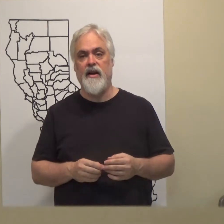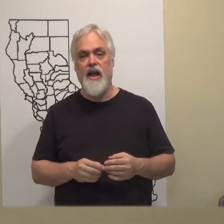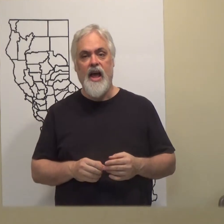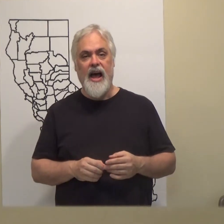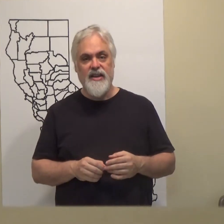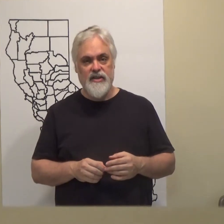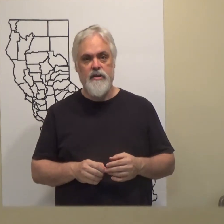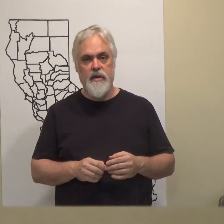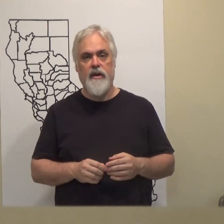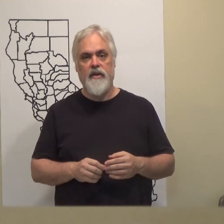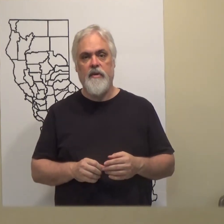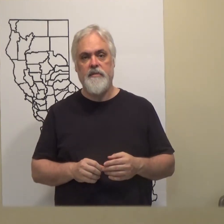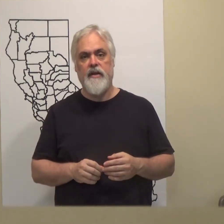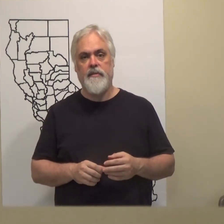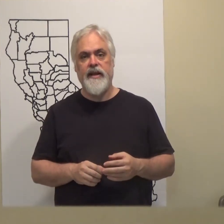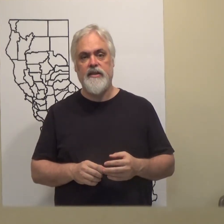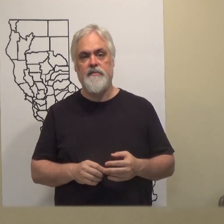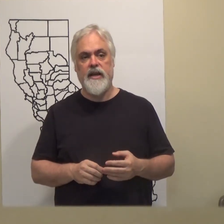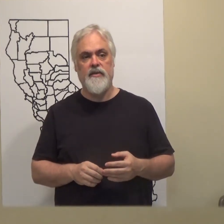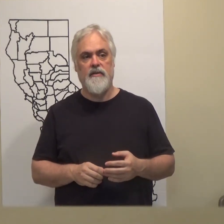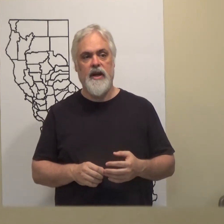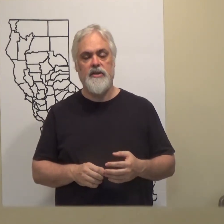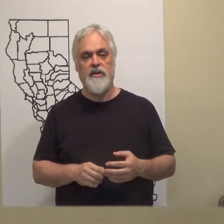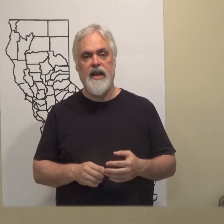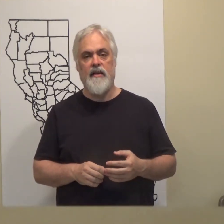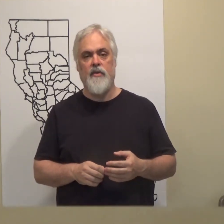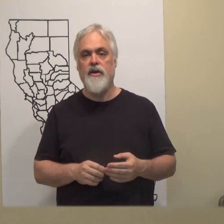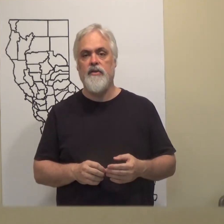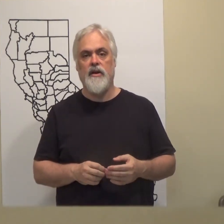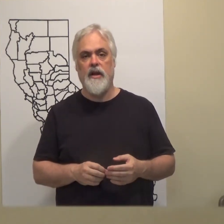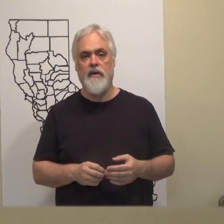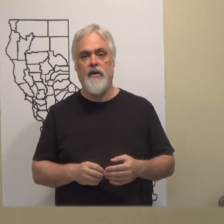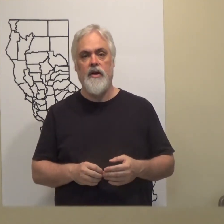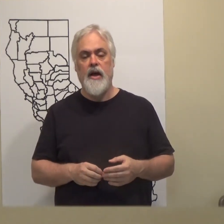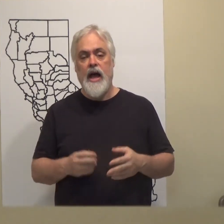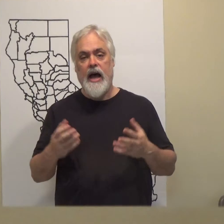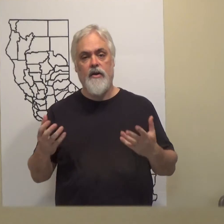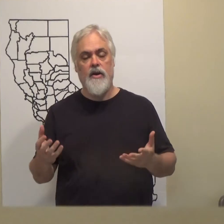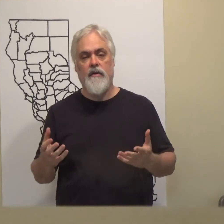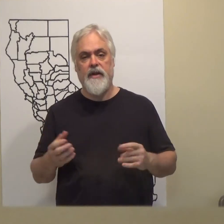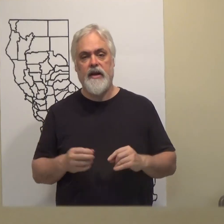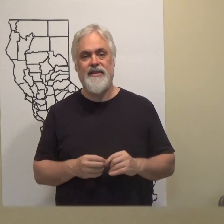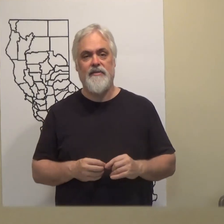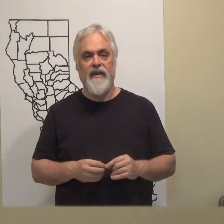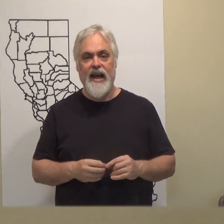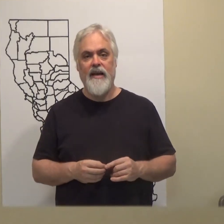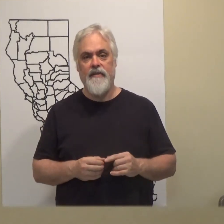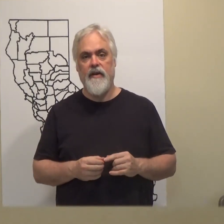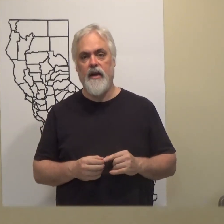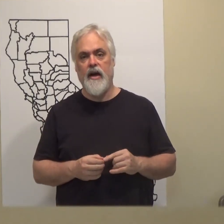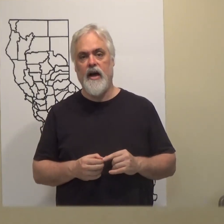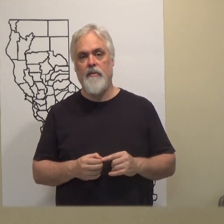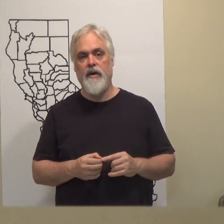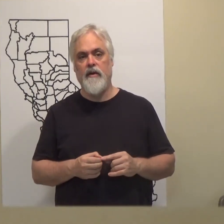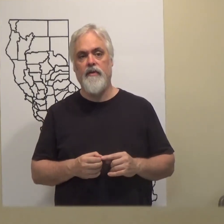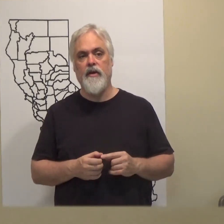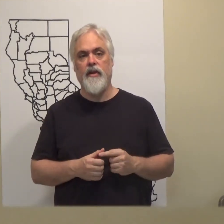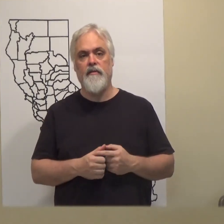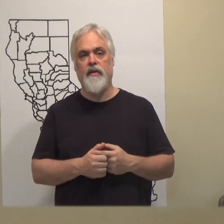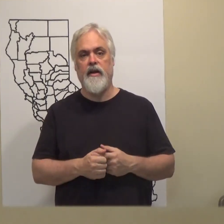I assume they must be other places because it's not just California's who you're going let them go. I don't know if they're going to survive if you let them